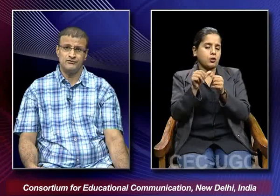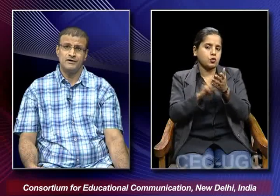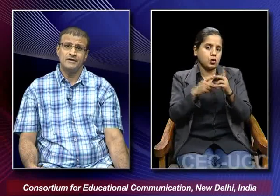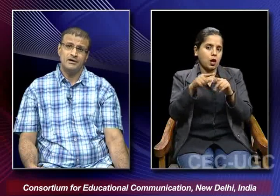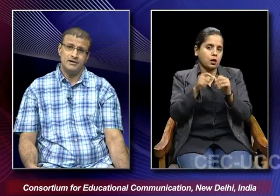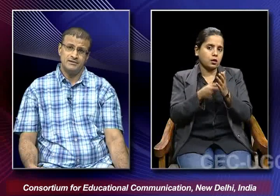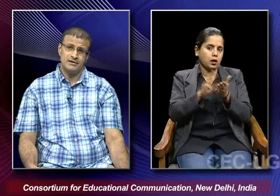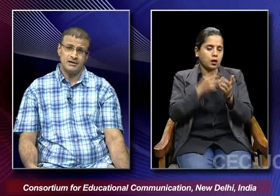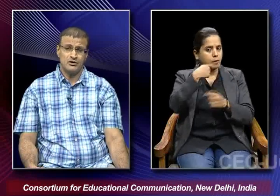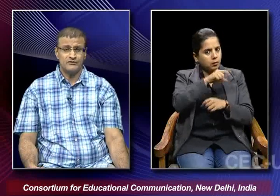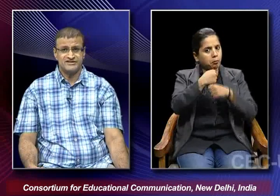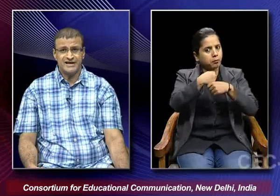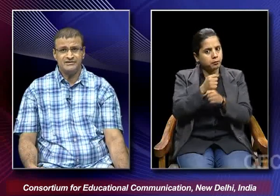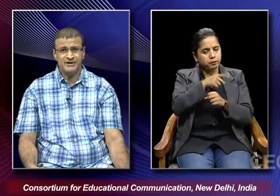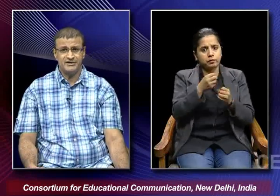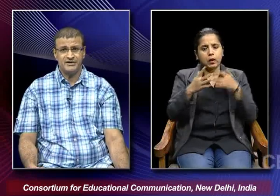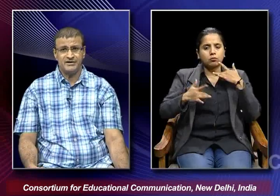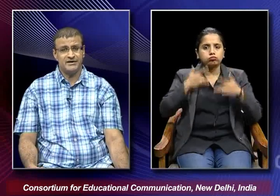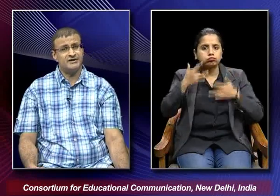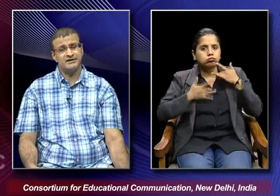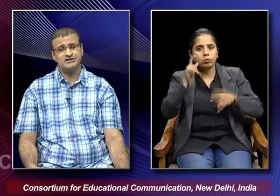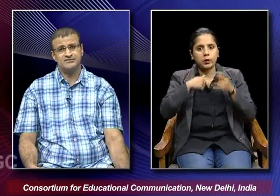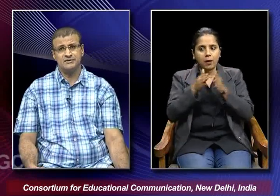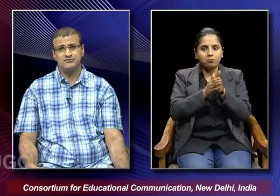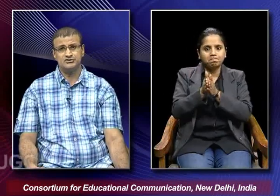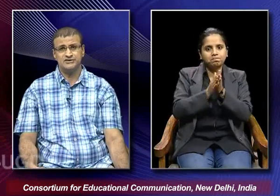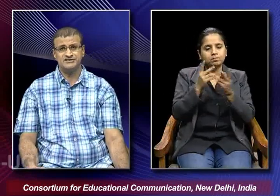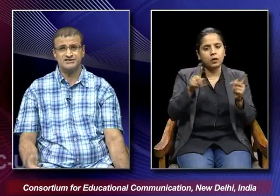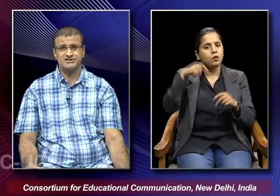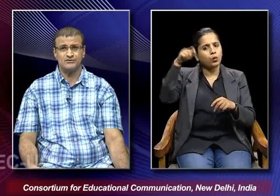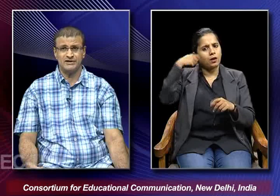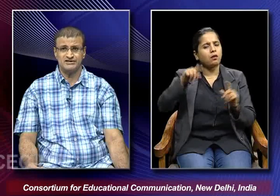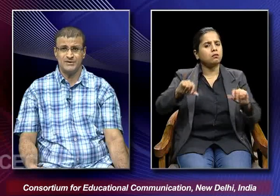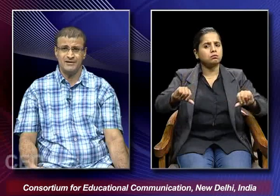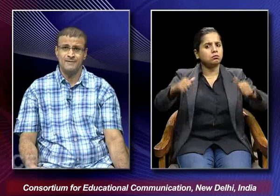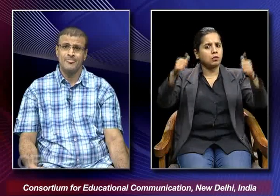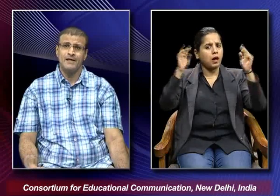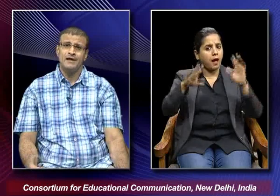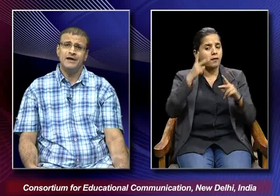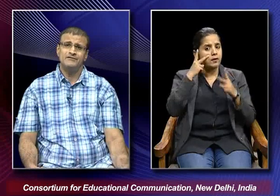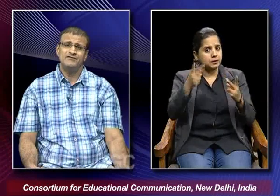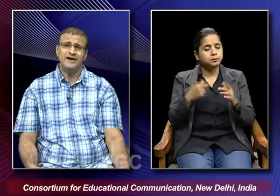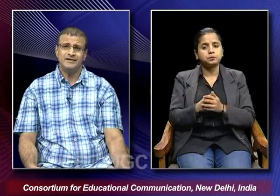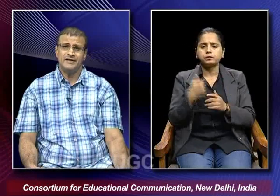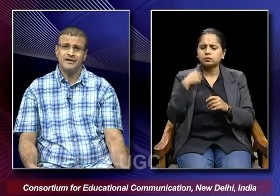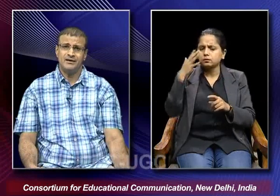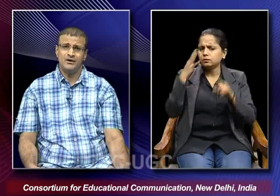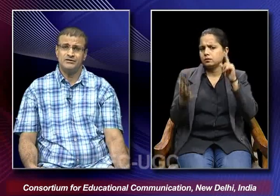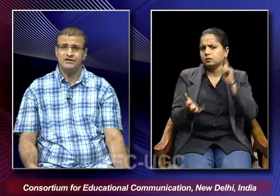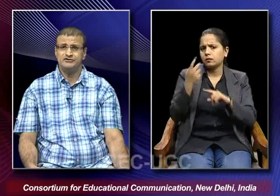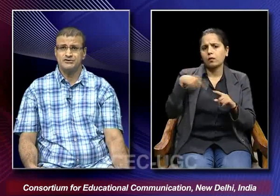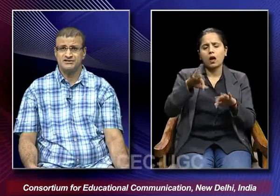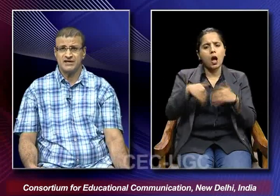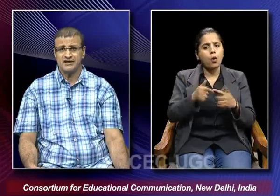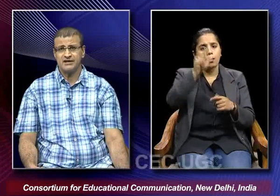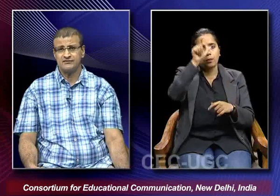lot of a lot of excitement and it this film was very successful as well we find that how the